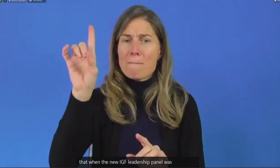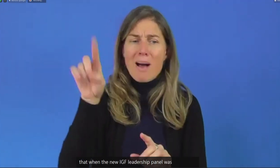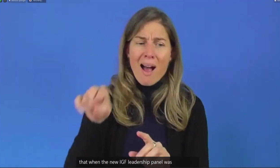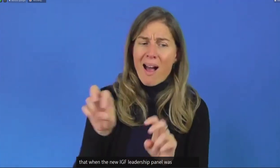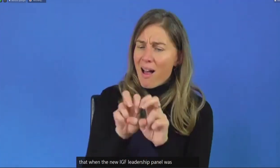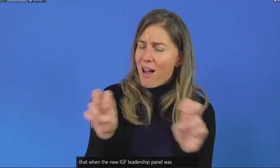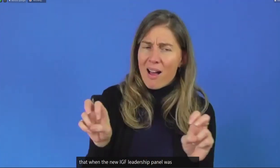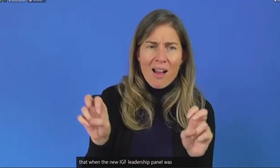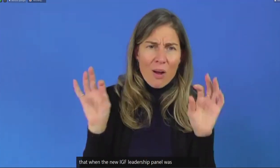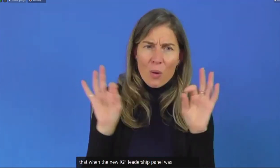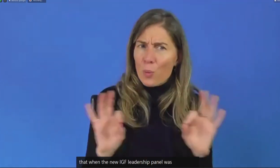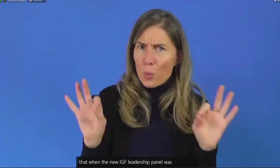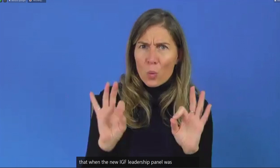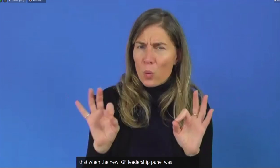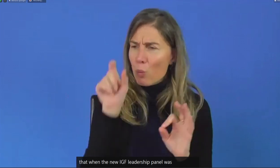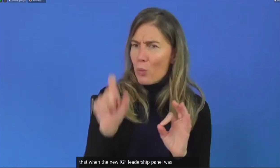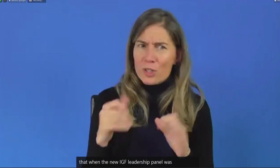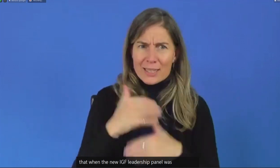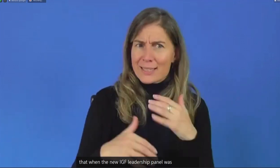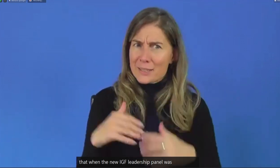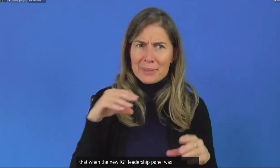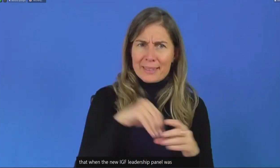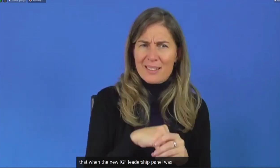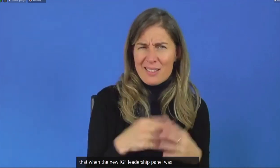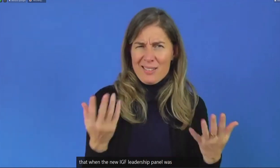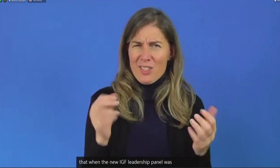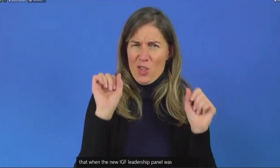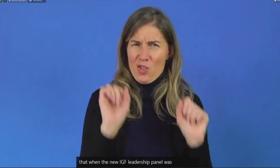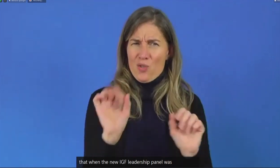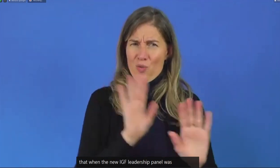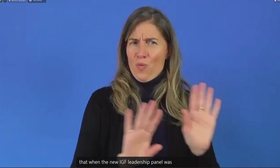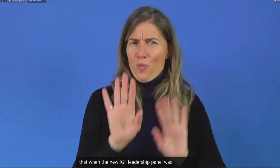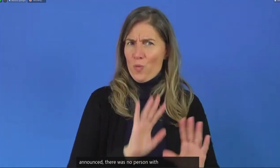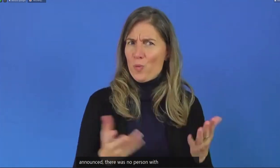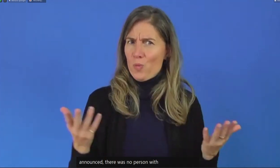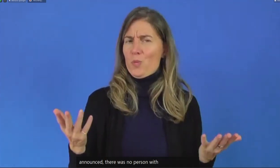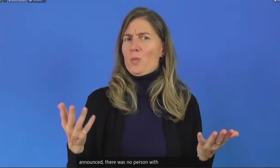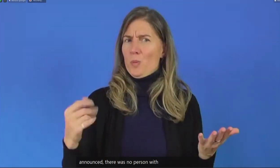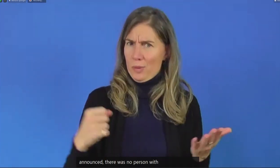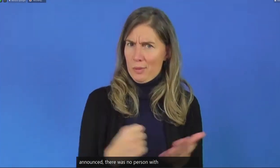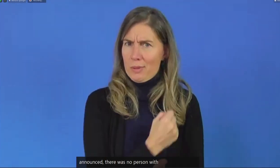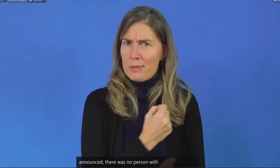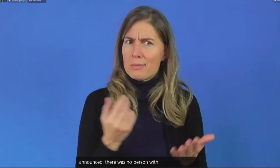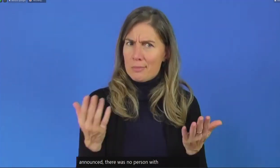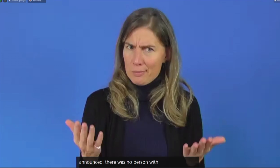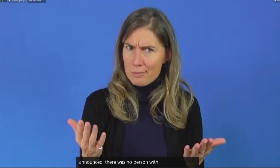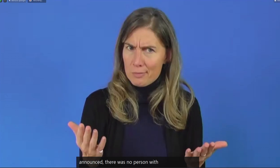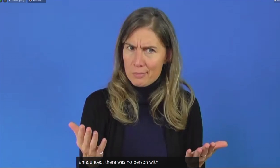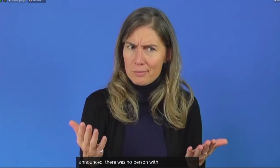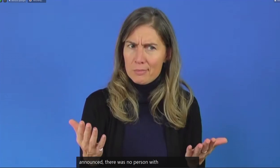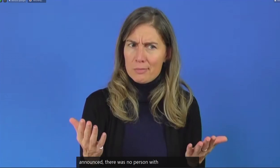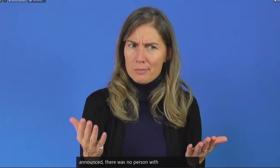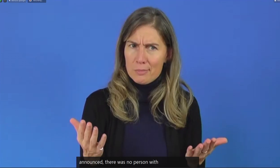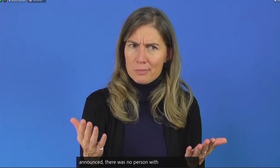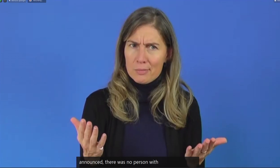So this could have been avoided and coming from the top, the message could have been